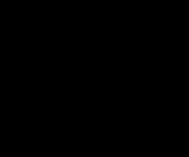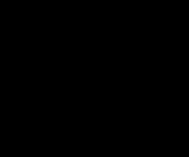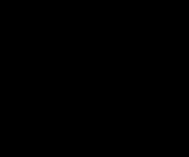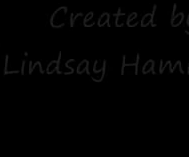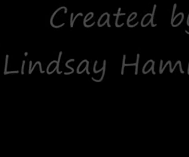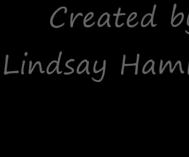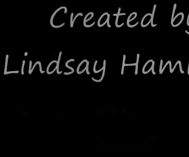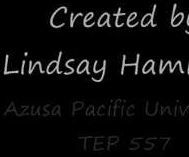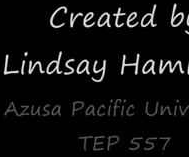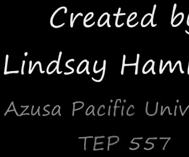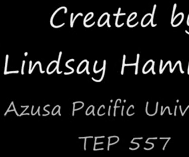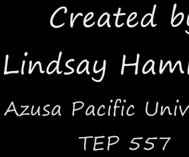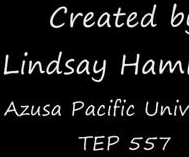No. No. No. No. No. No. You